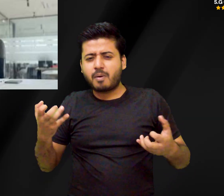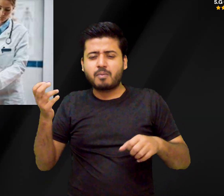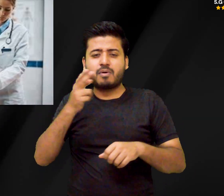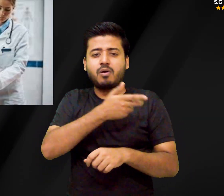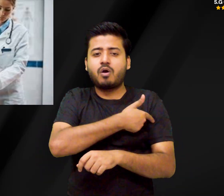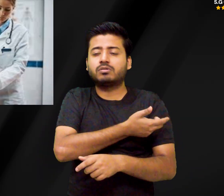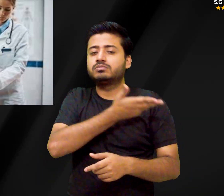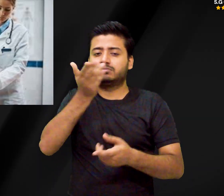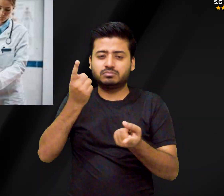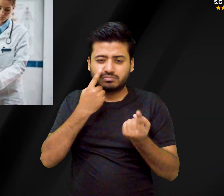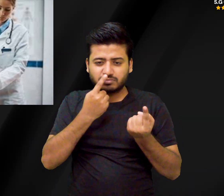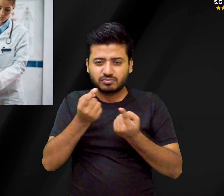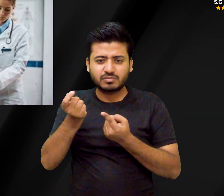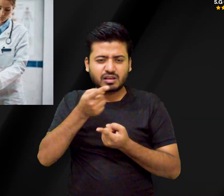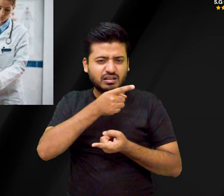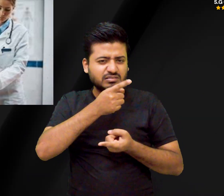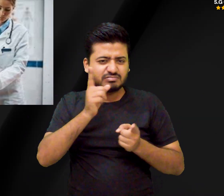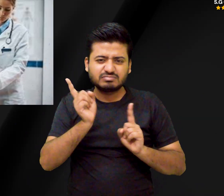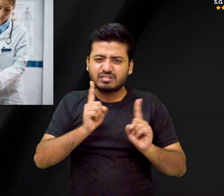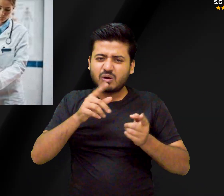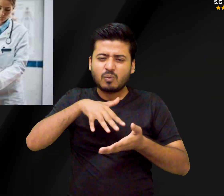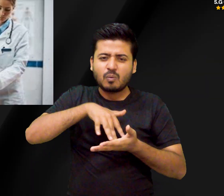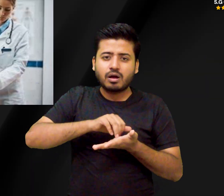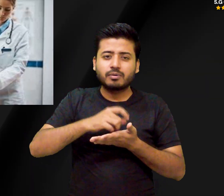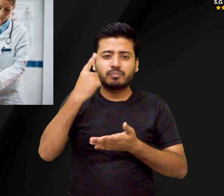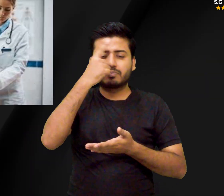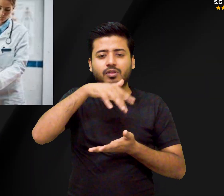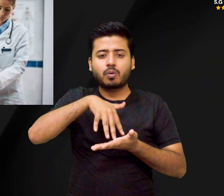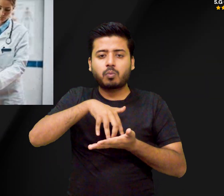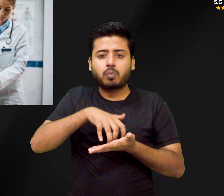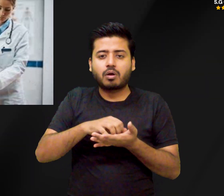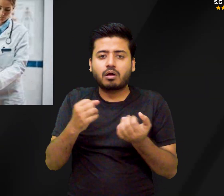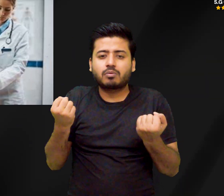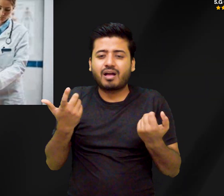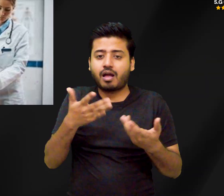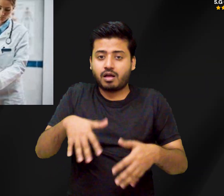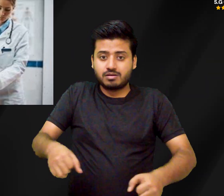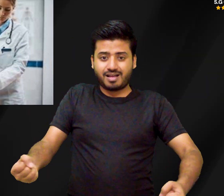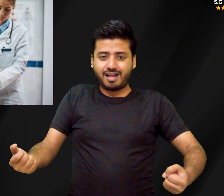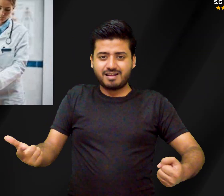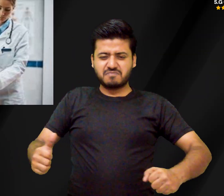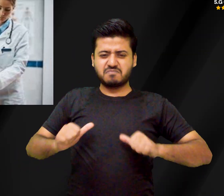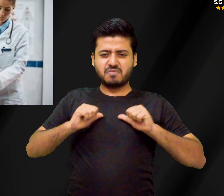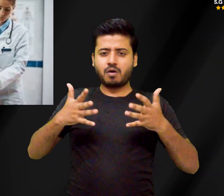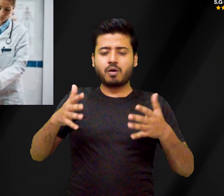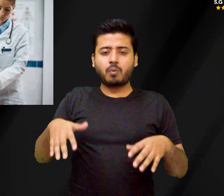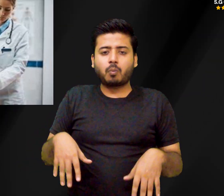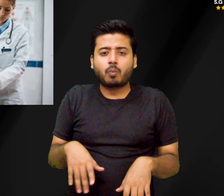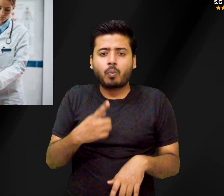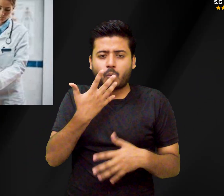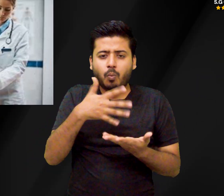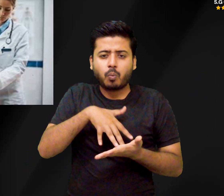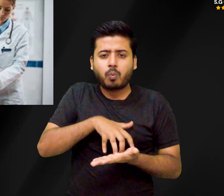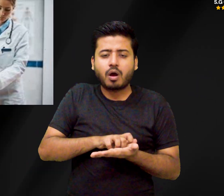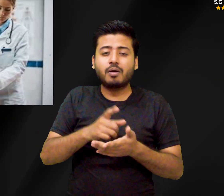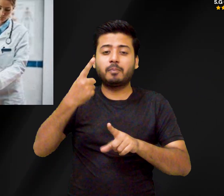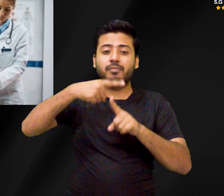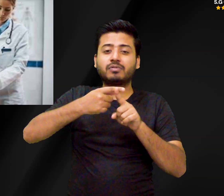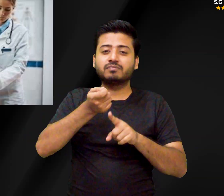which reduces the bone-strengthening effects of physical activity. Ach vitamin D deficiency sunlight is the main source of vitamin D.